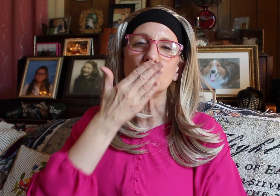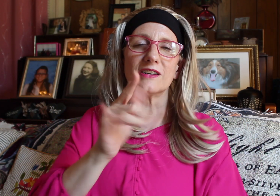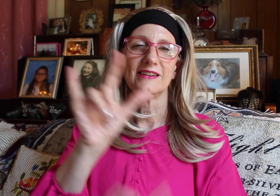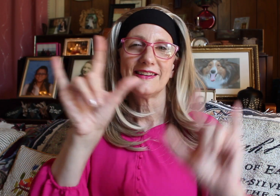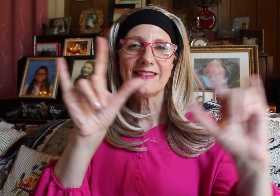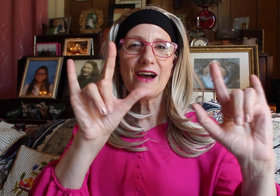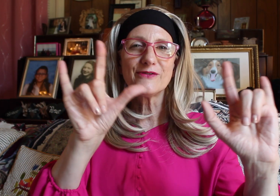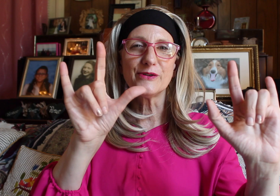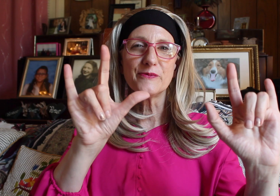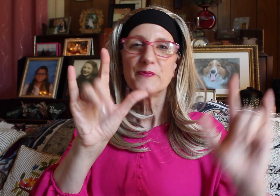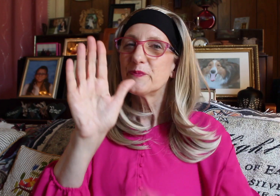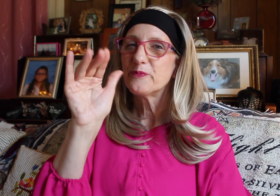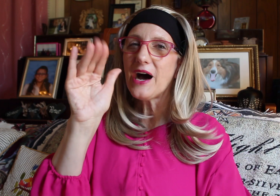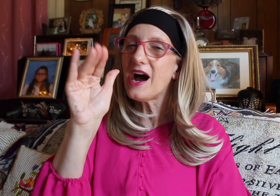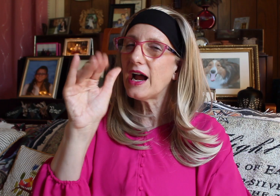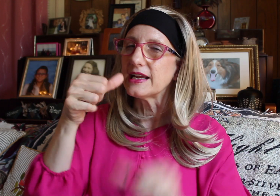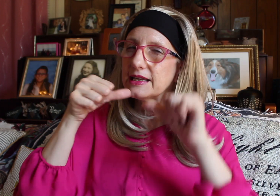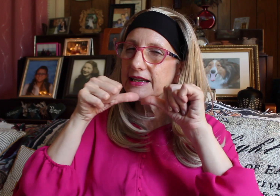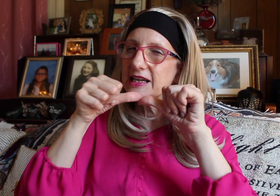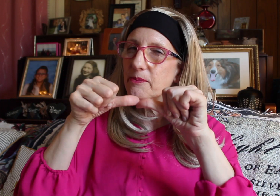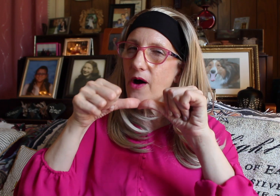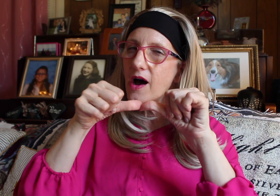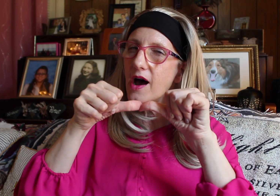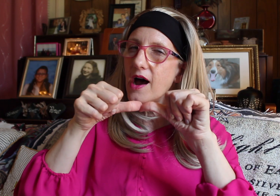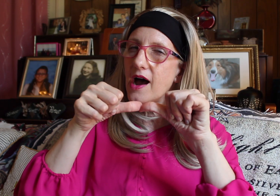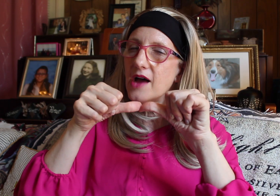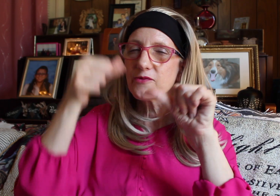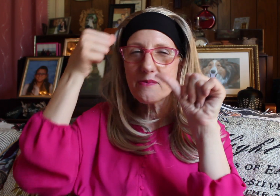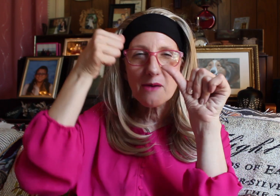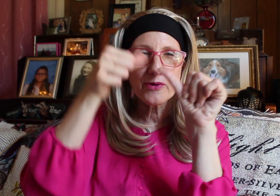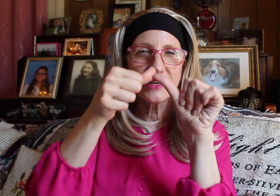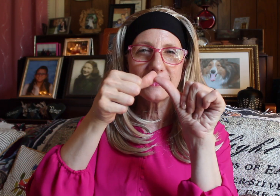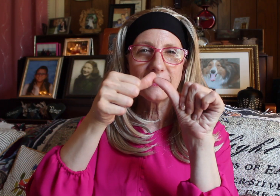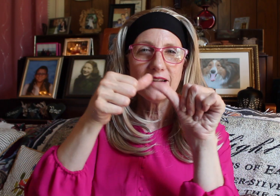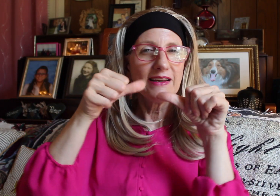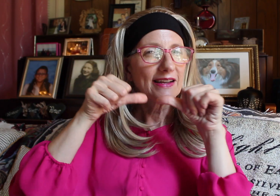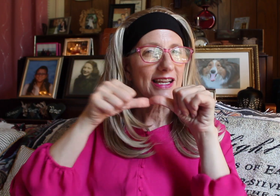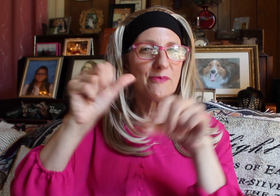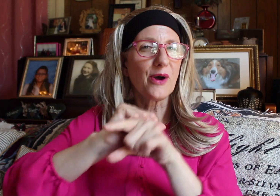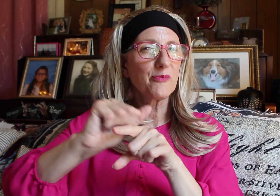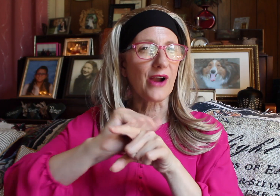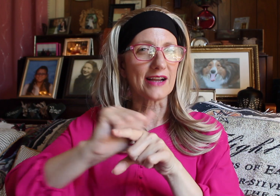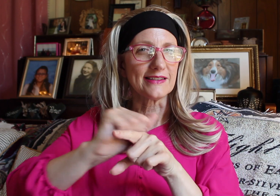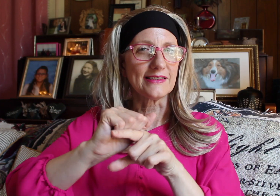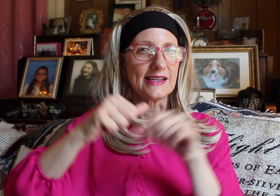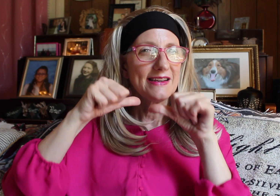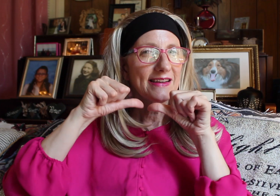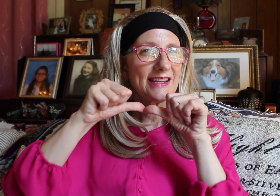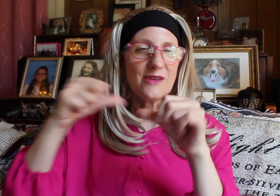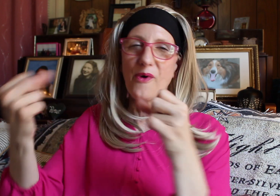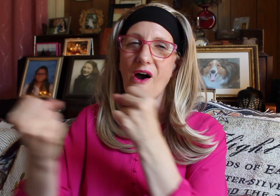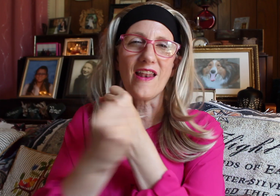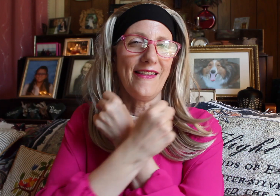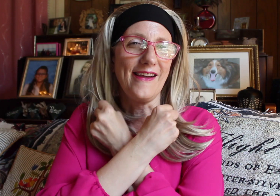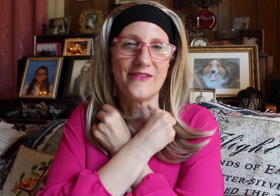Love you. Bye. Keep on remembering. Keep on practicing. Keep on loving.